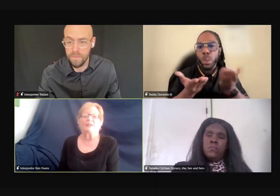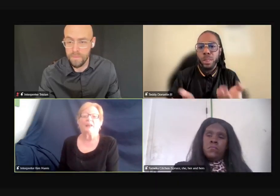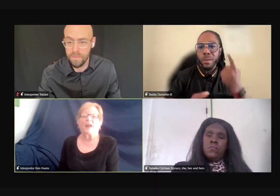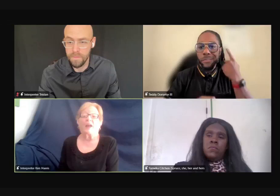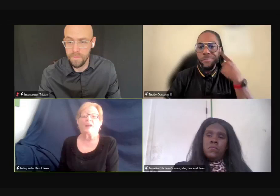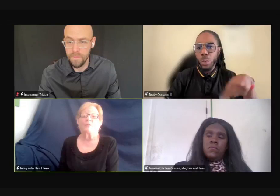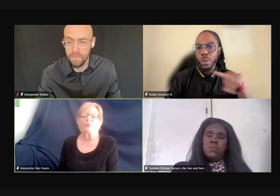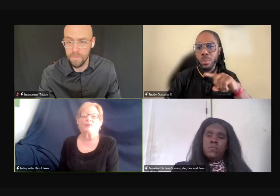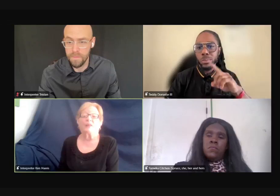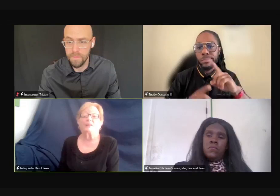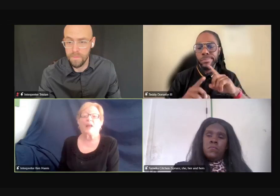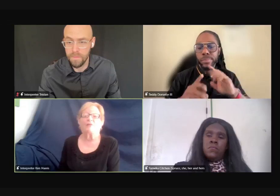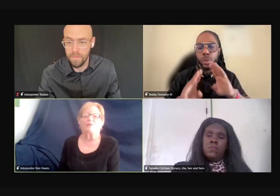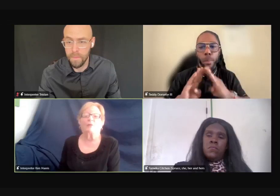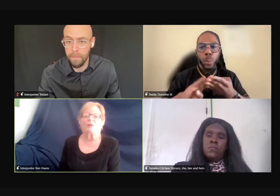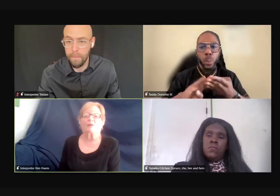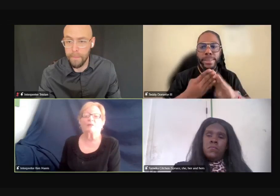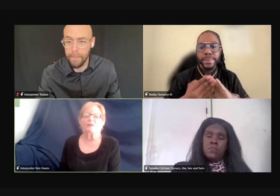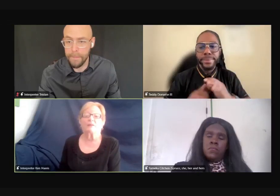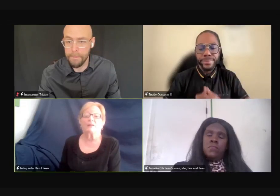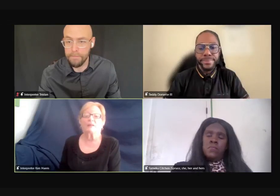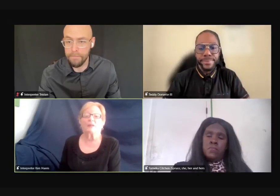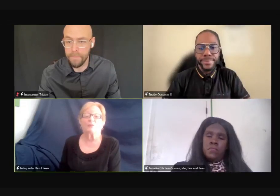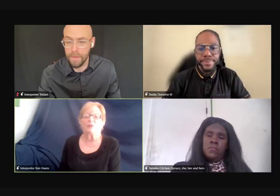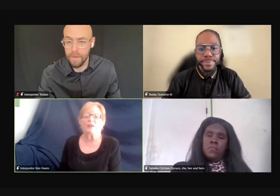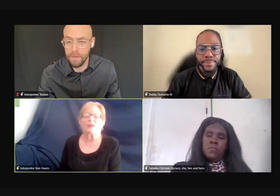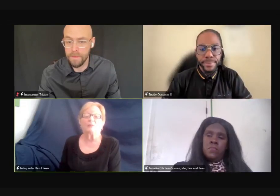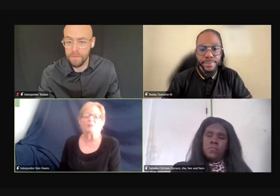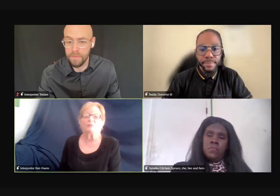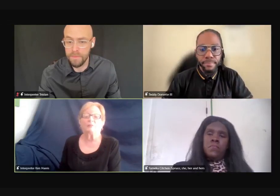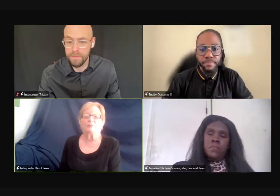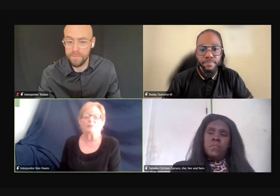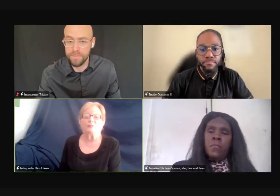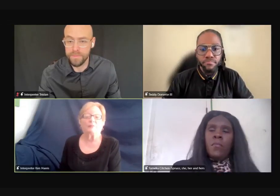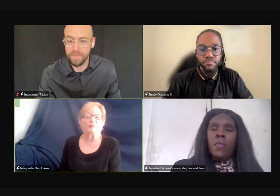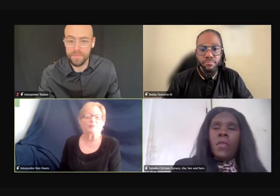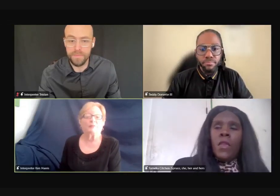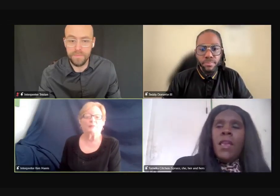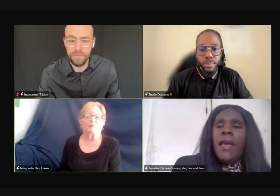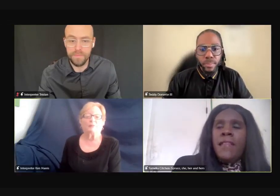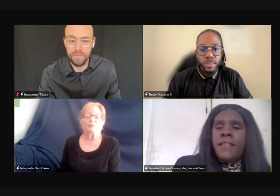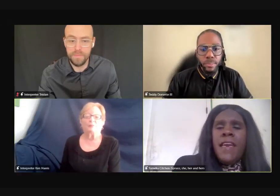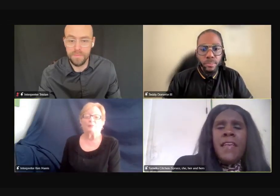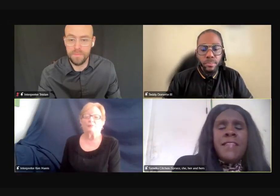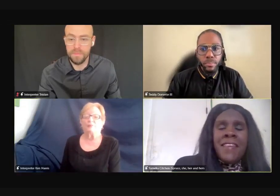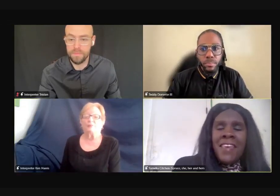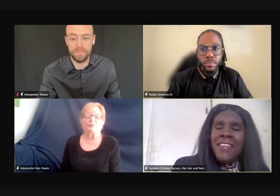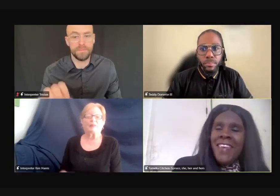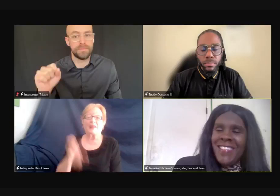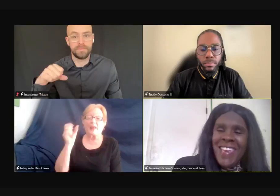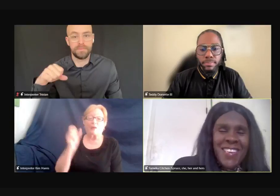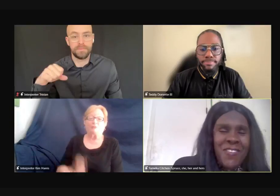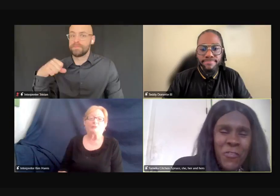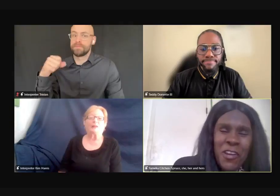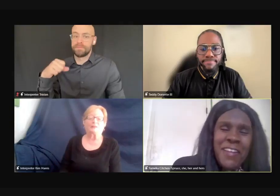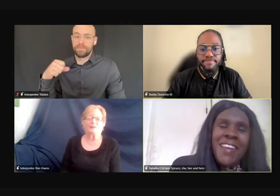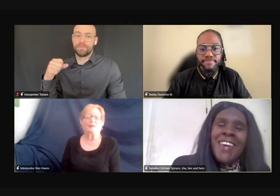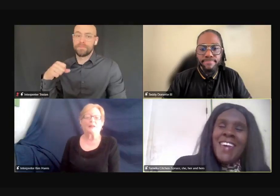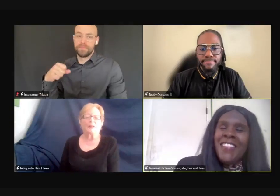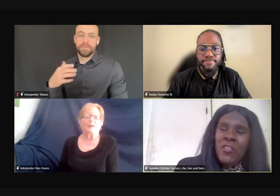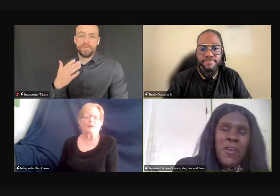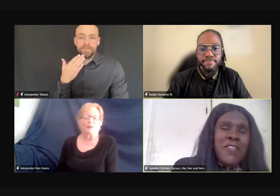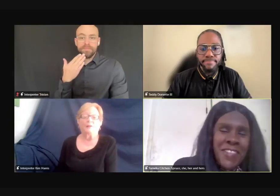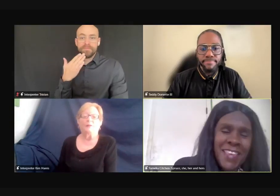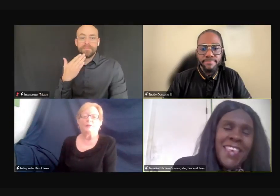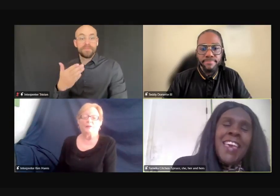work things out for the community. Yes, yes, yes, Thank you for